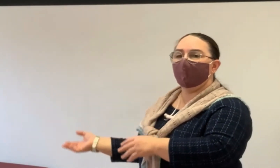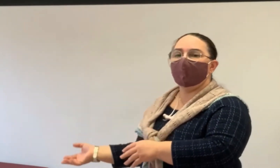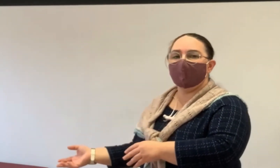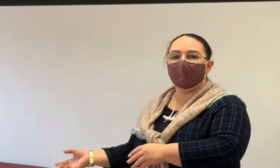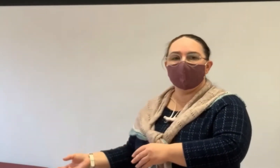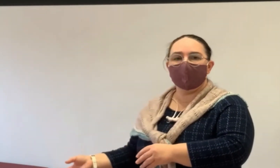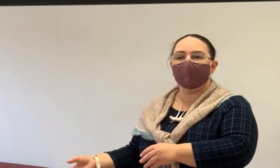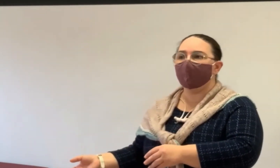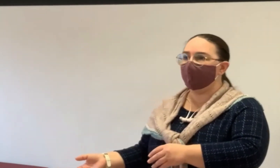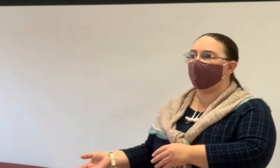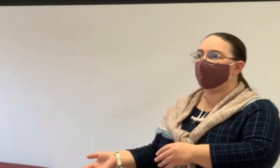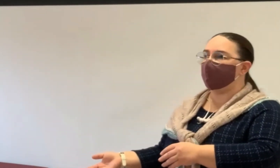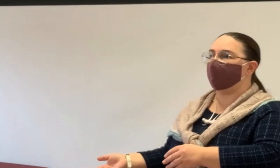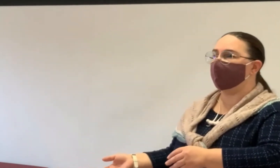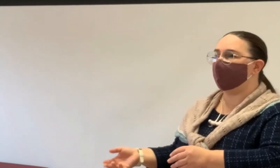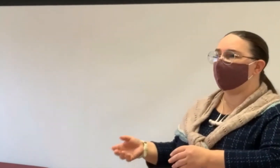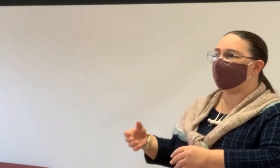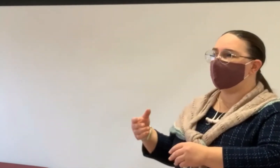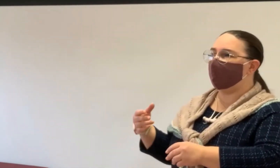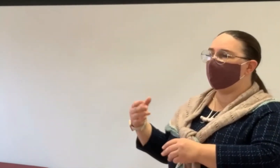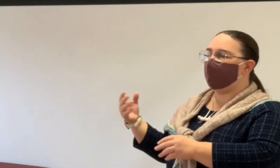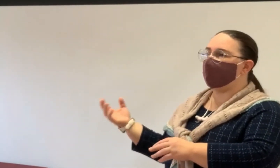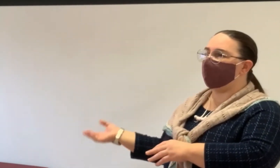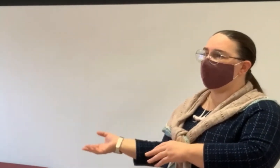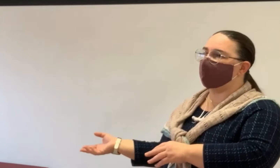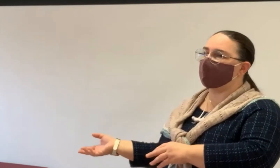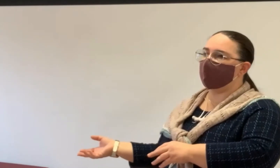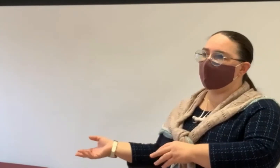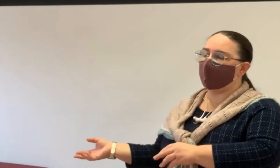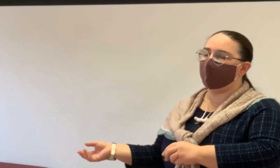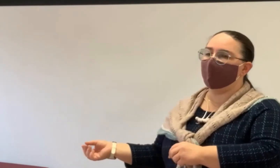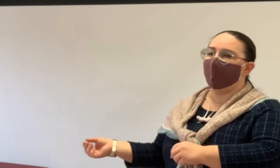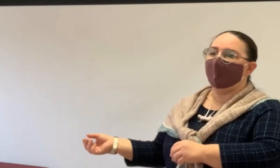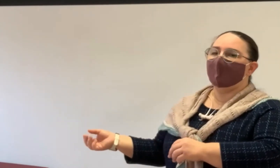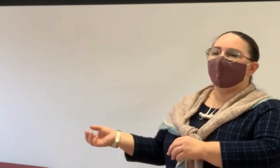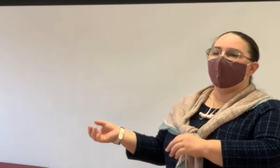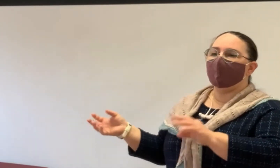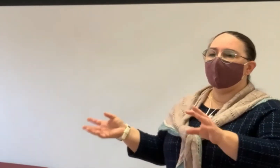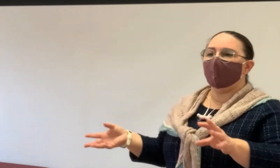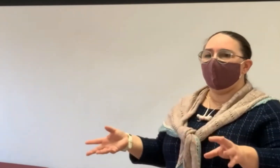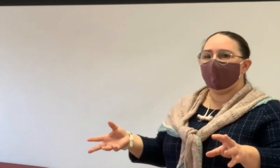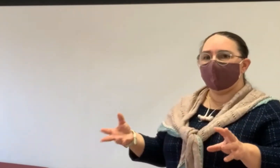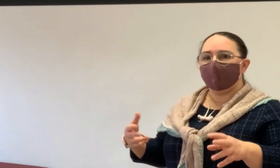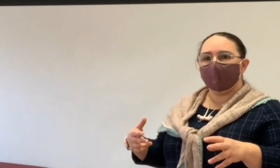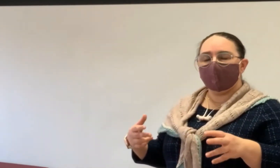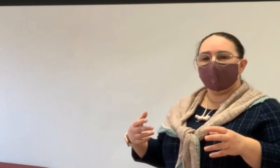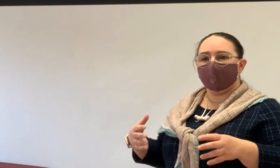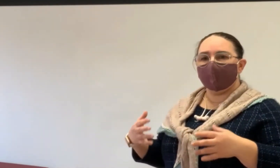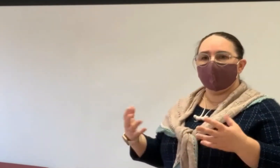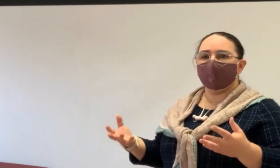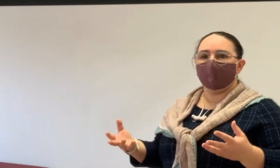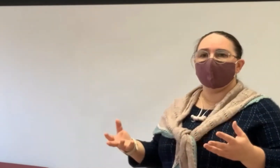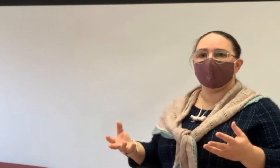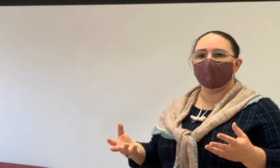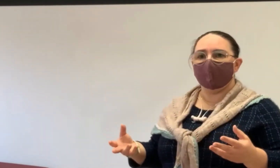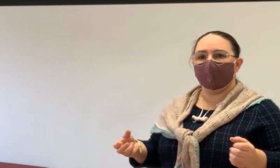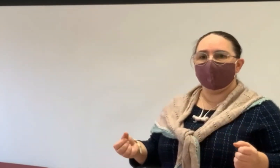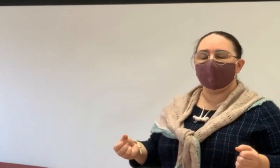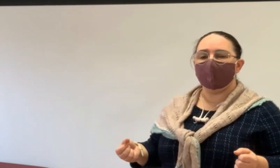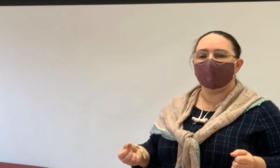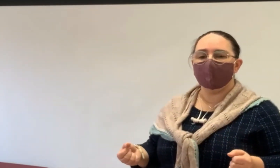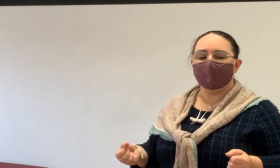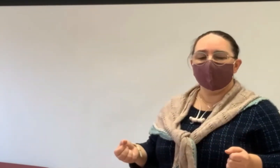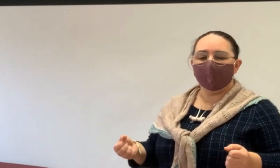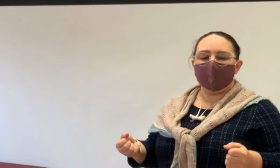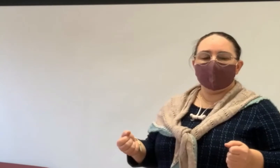people felt that they were kind of predatory. That was how people were perceiving them. What really happens and the reason that reverse mortgages got